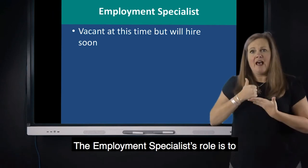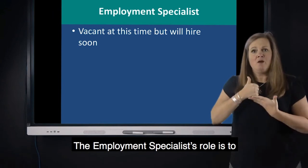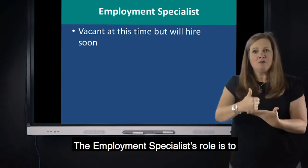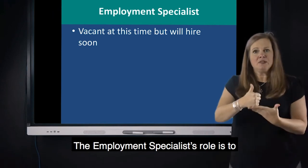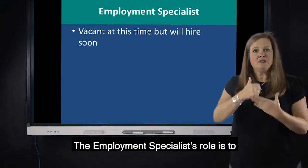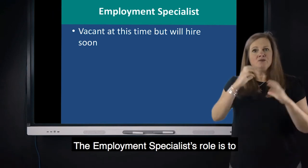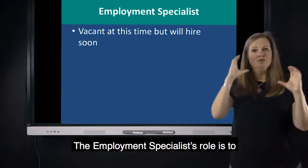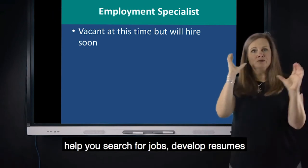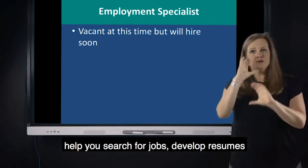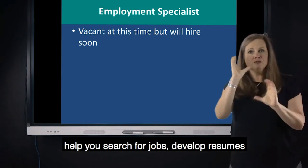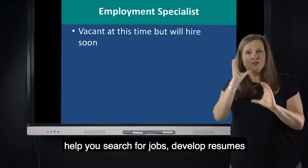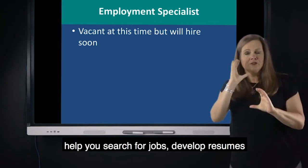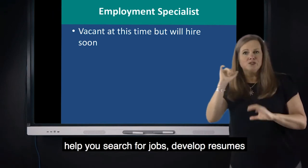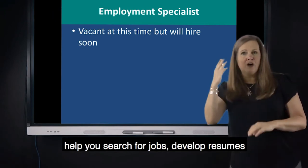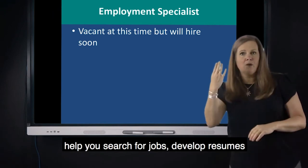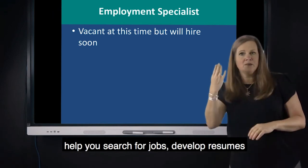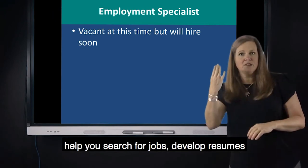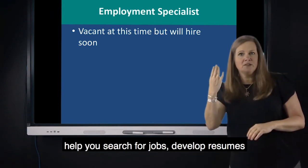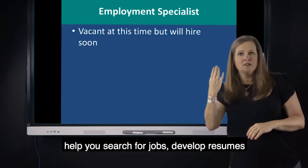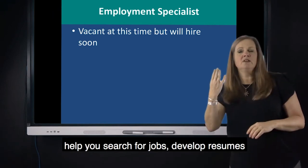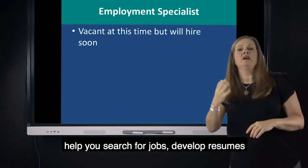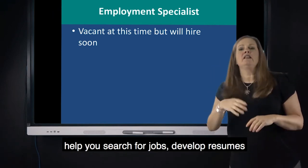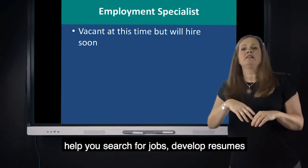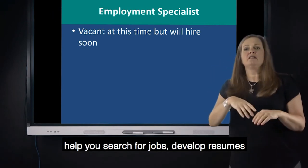specialist can help individuals look for jobs.